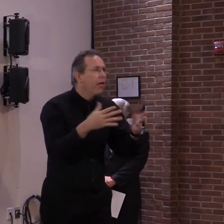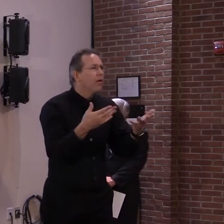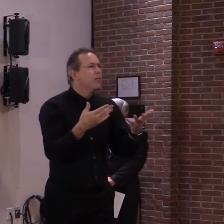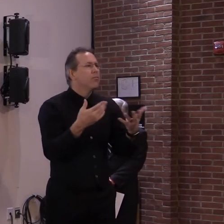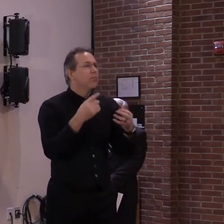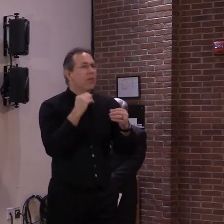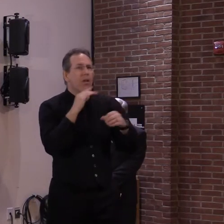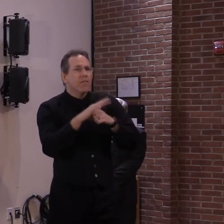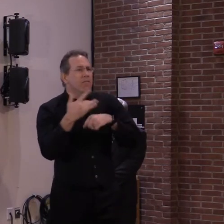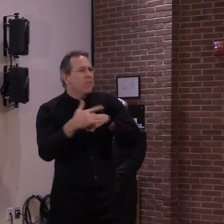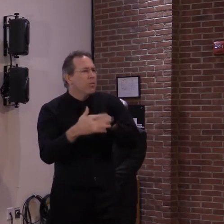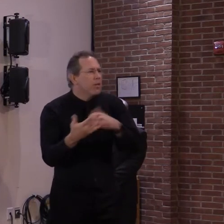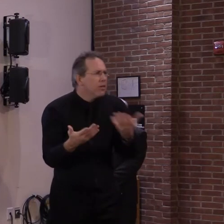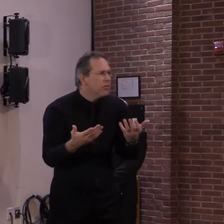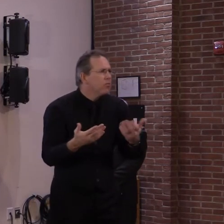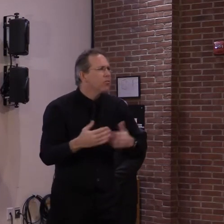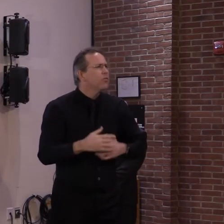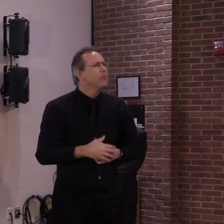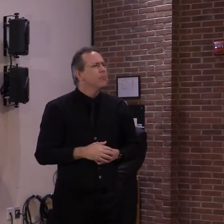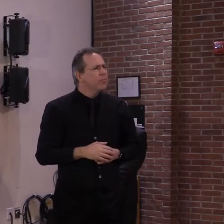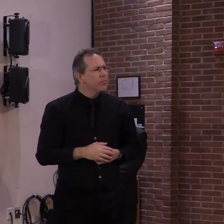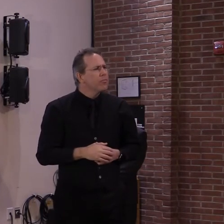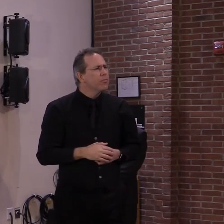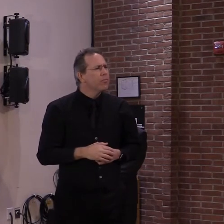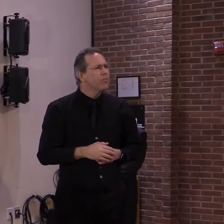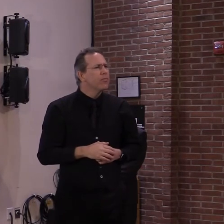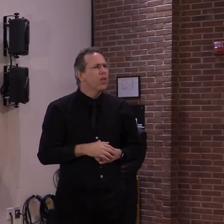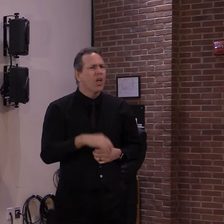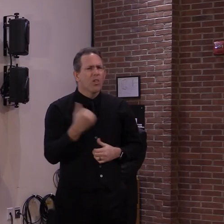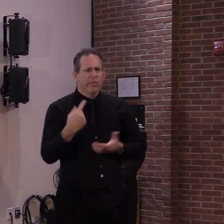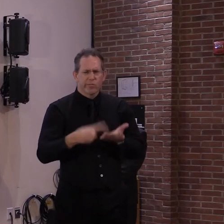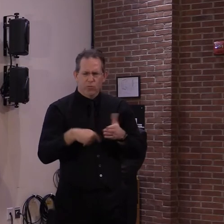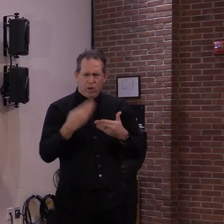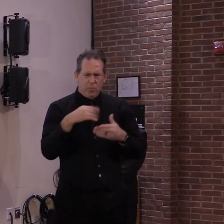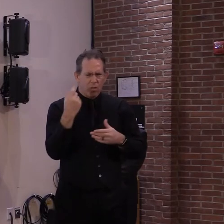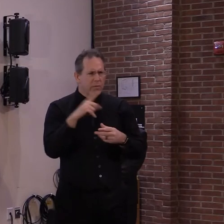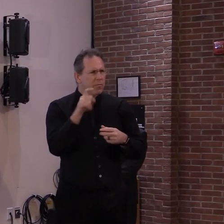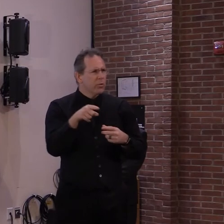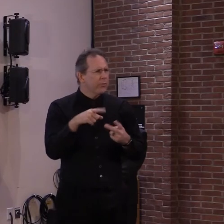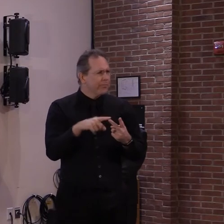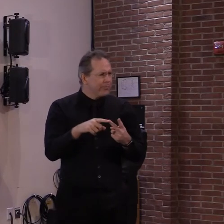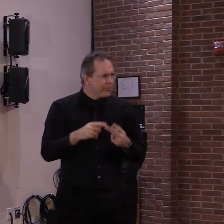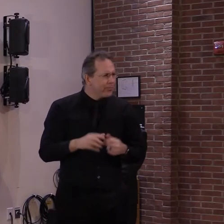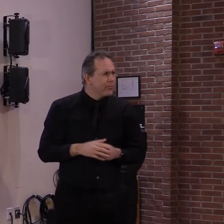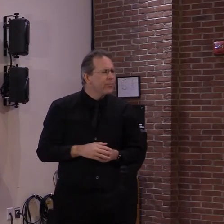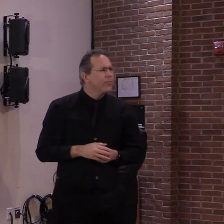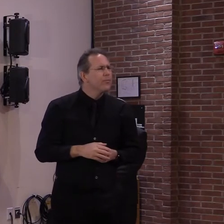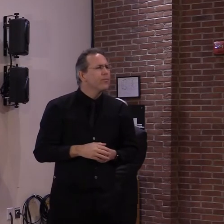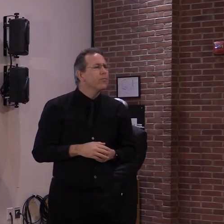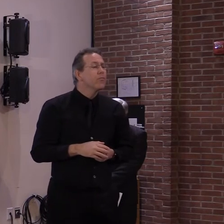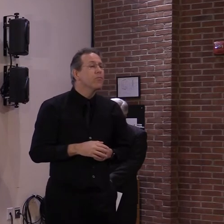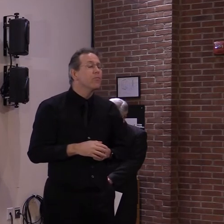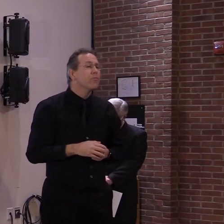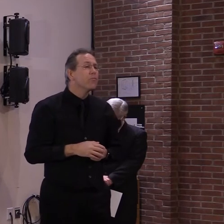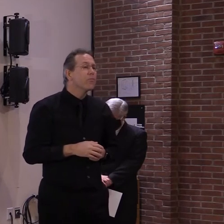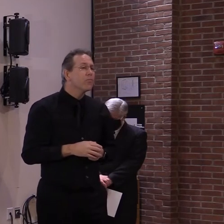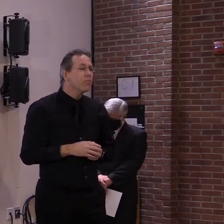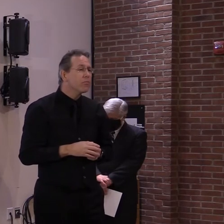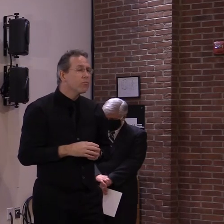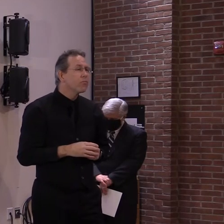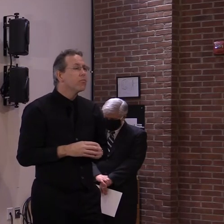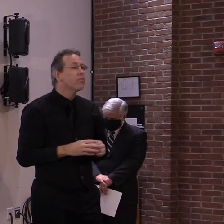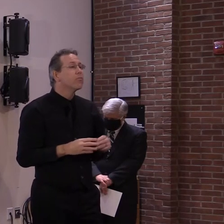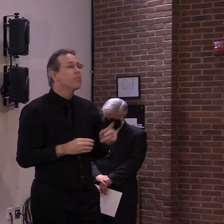serious it is, that the, uh, that we, uh, that the federal government might shift its basis of distribution